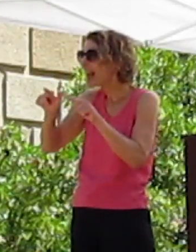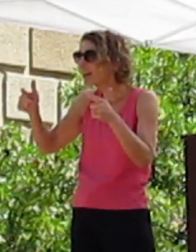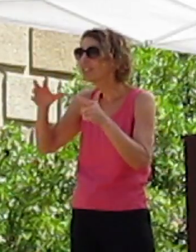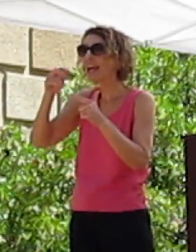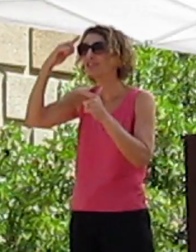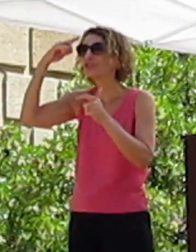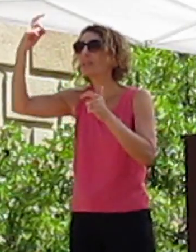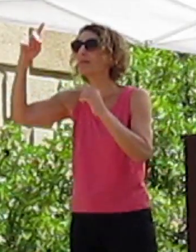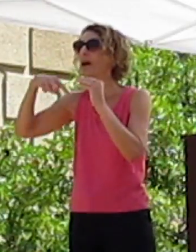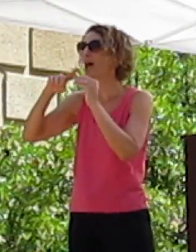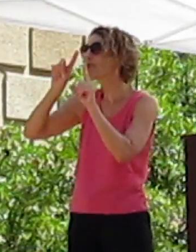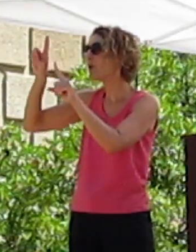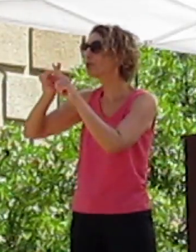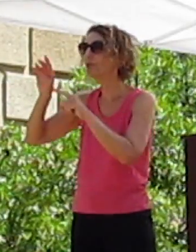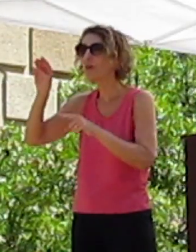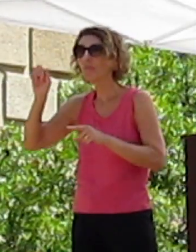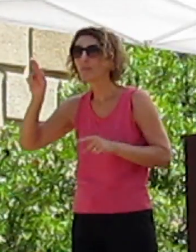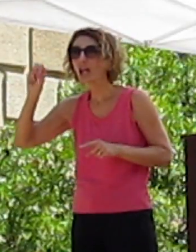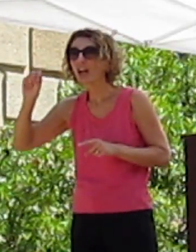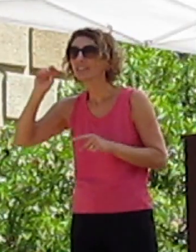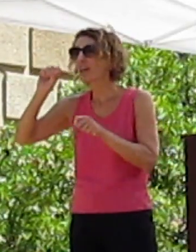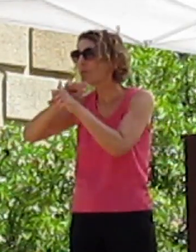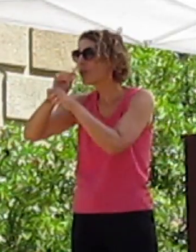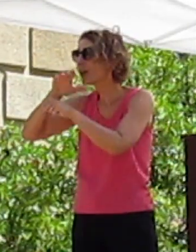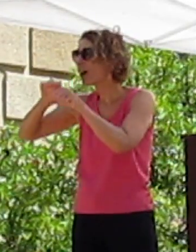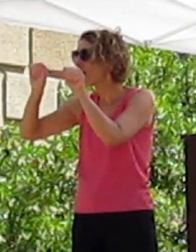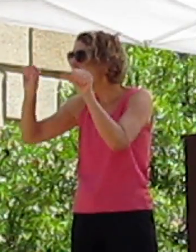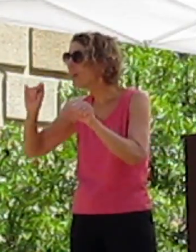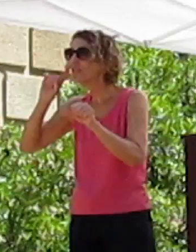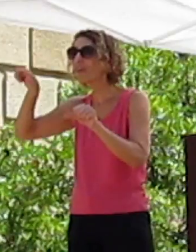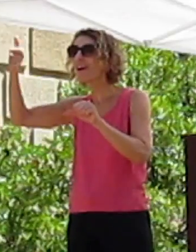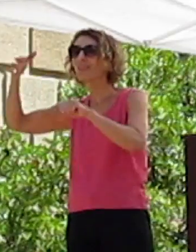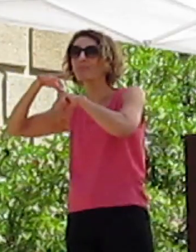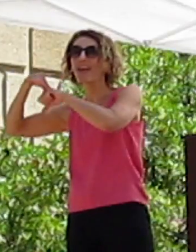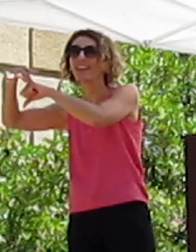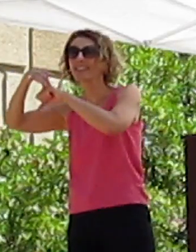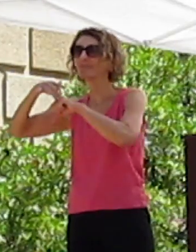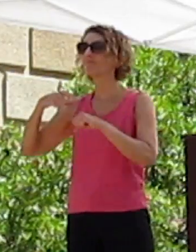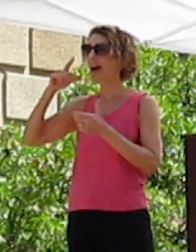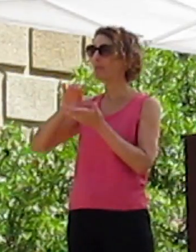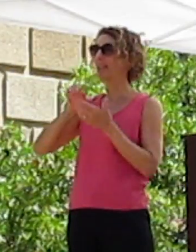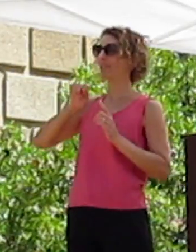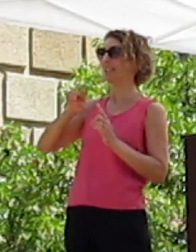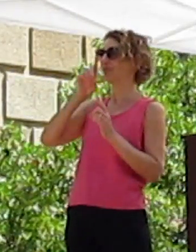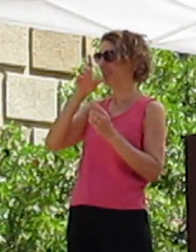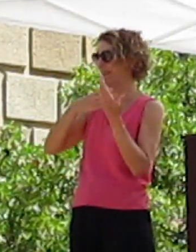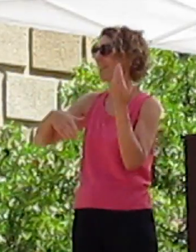Mars and working on the architecture for other planets. I believe he is our next token.